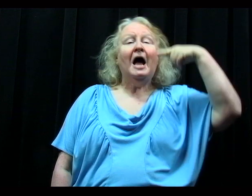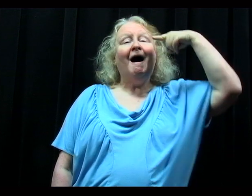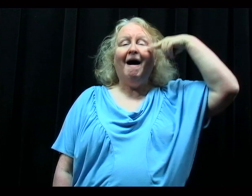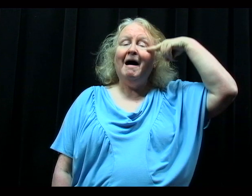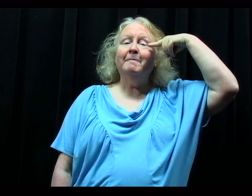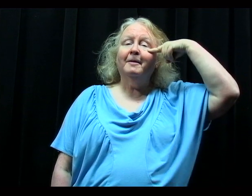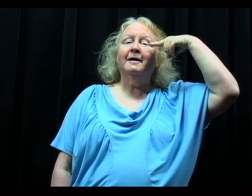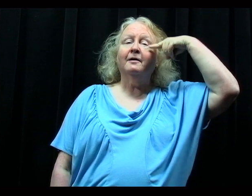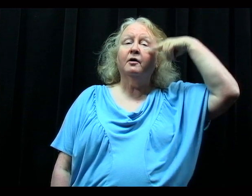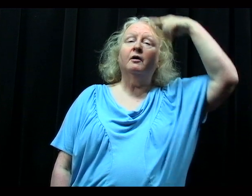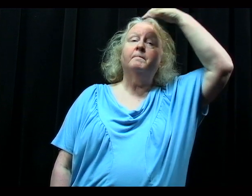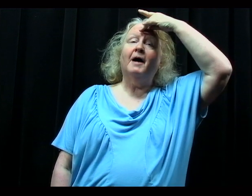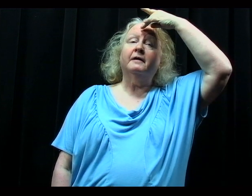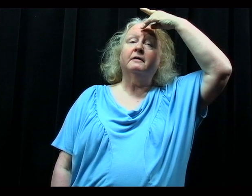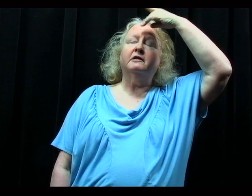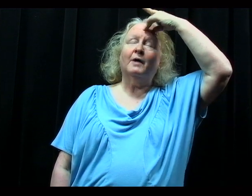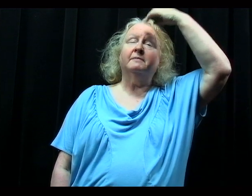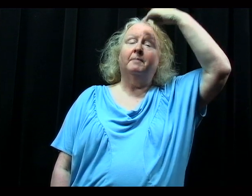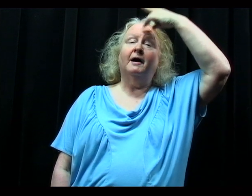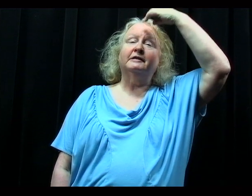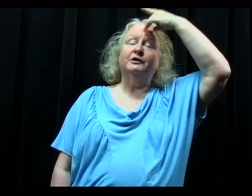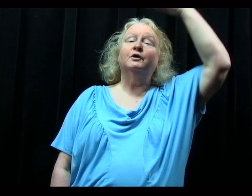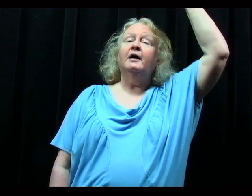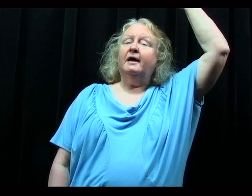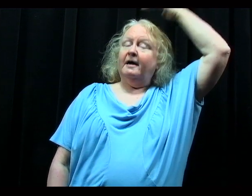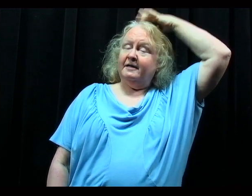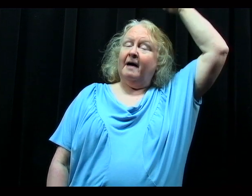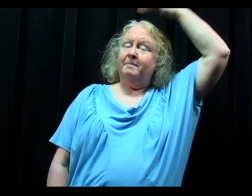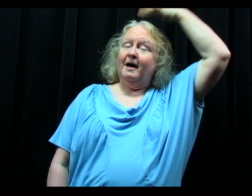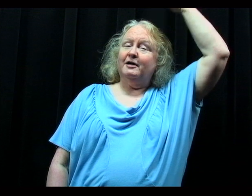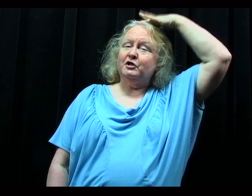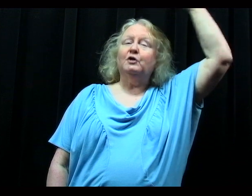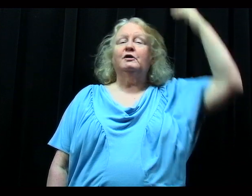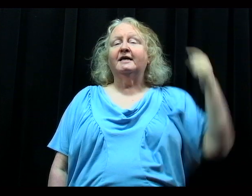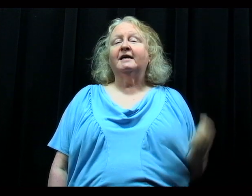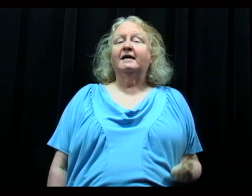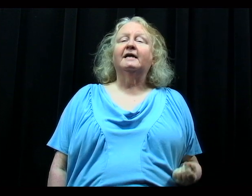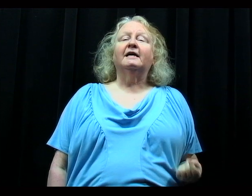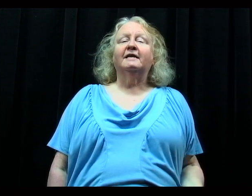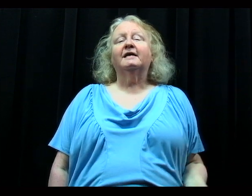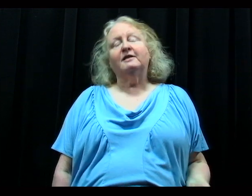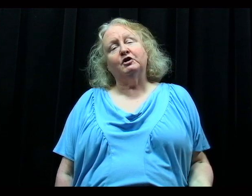Eye blinker, sweatboxer, top-notcher, dicky-dicky-doo.